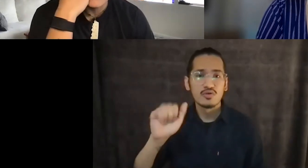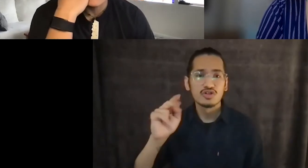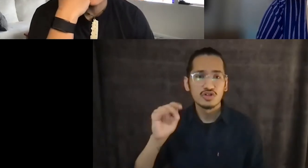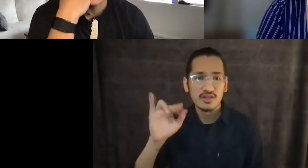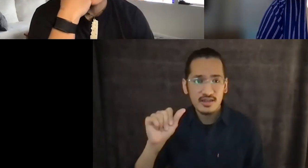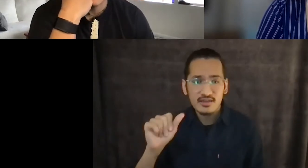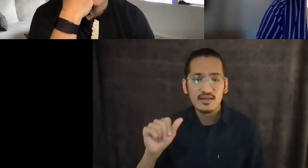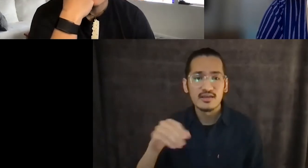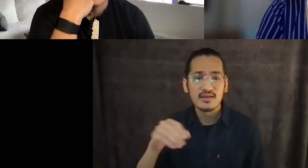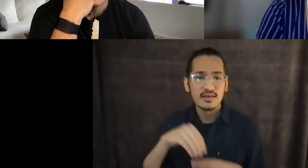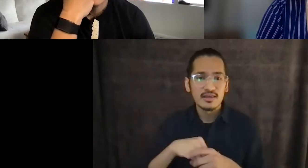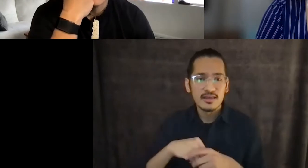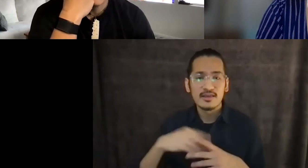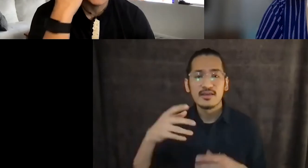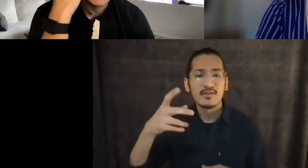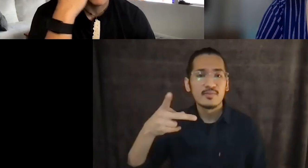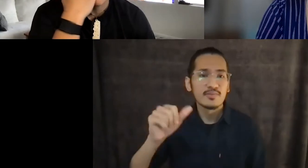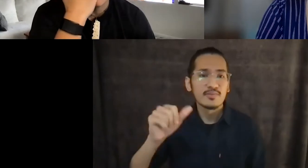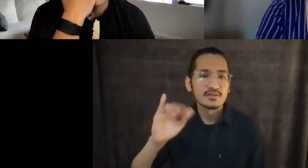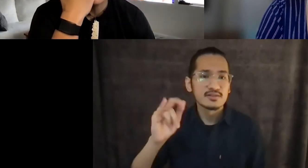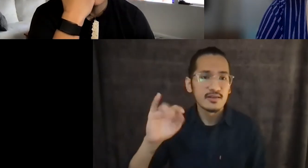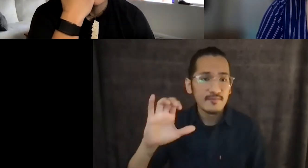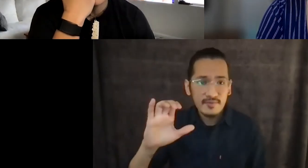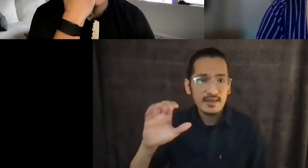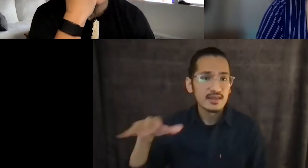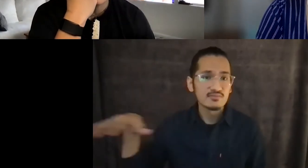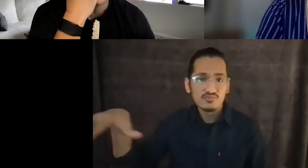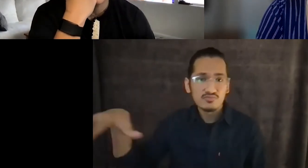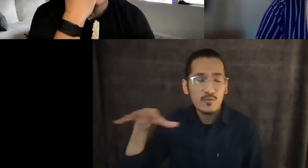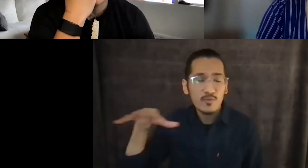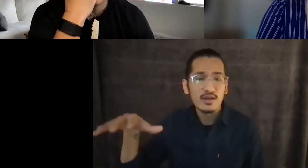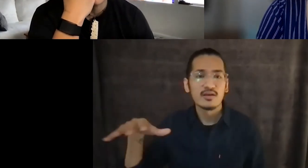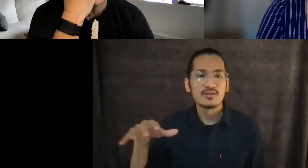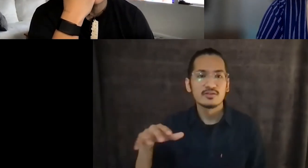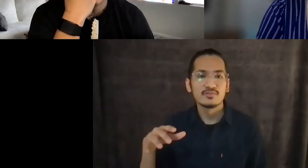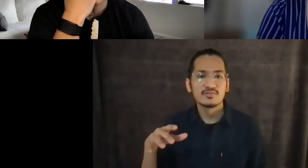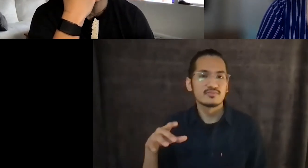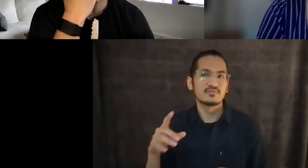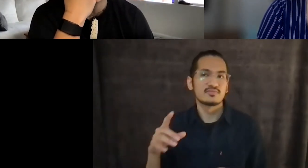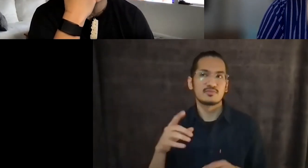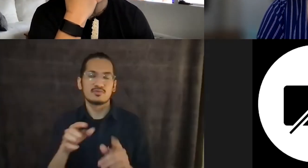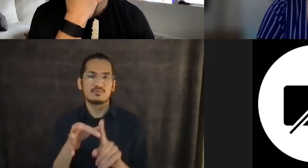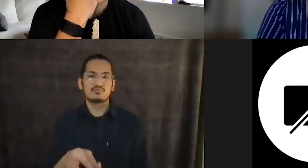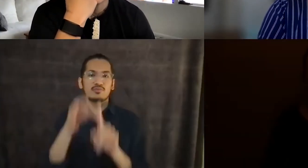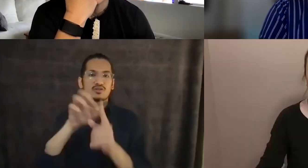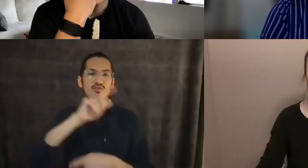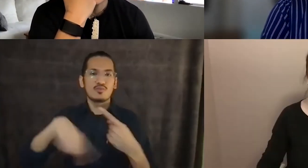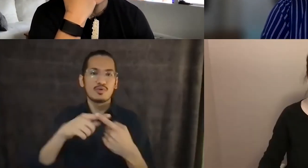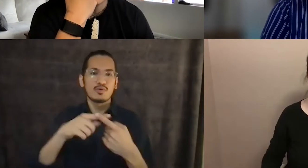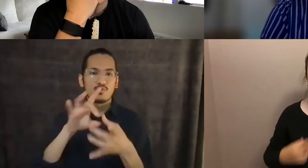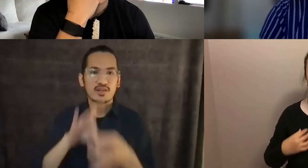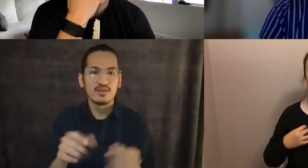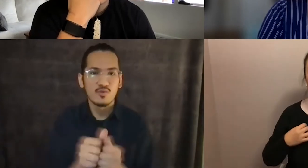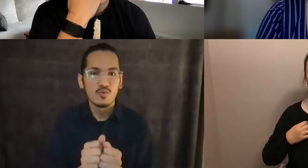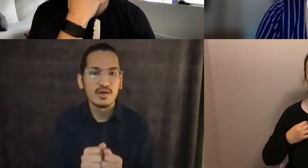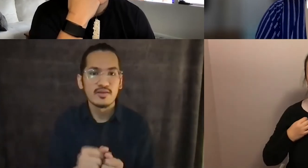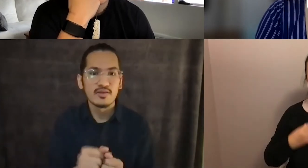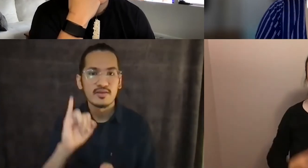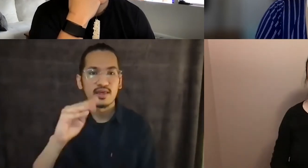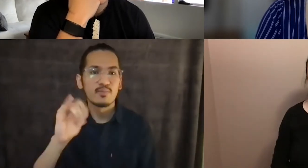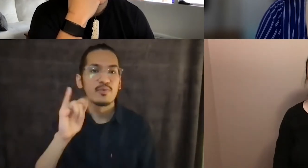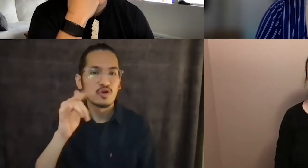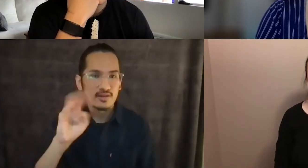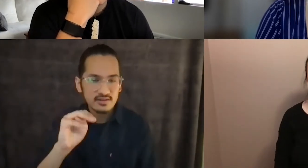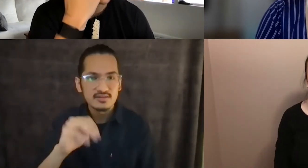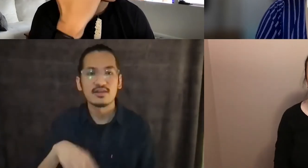violently disrupted, in particular by militarism and in particular by Western imperialism and in the way that. Um,